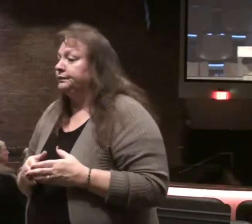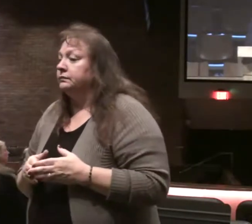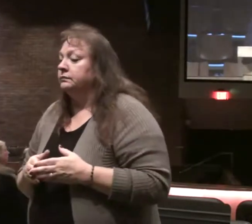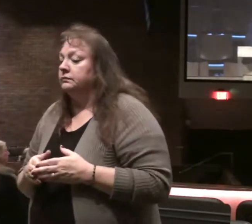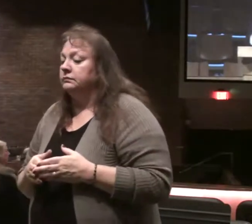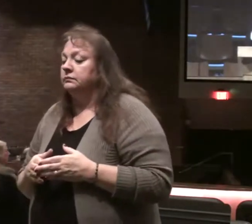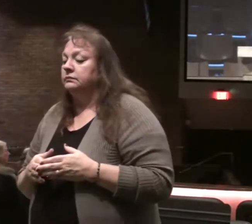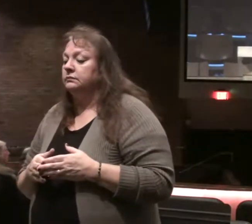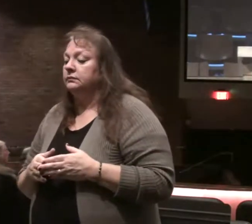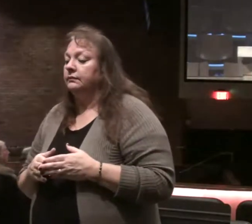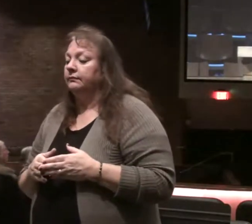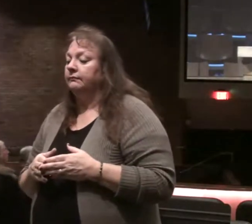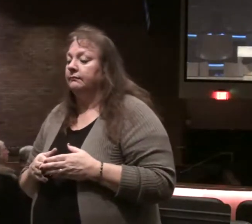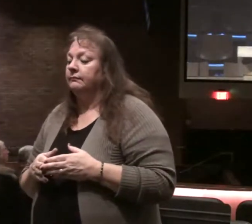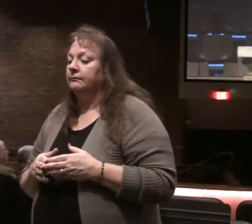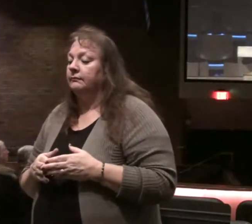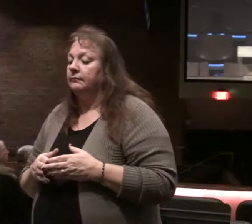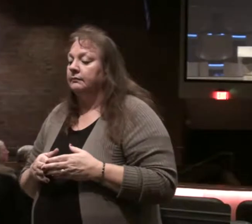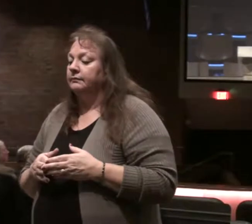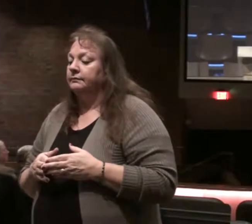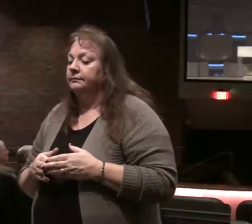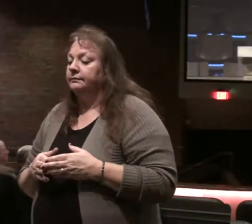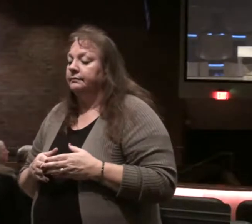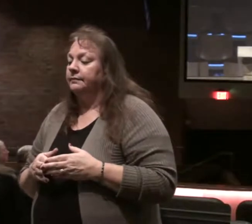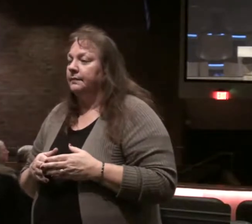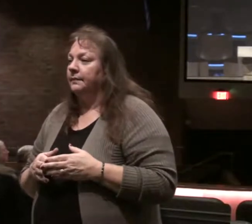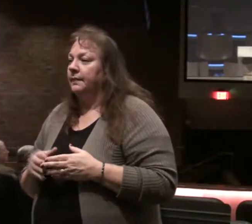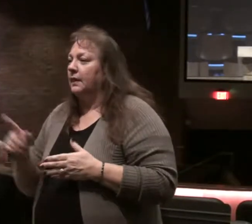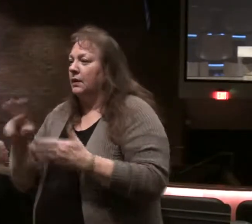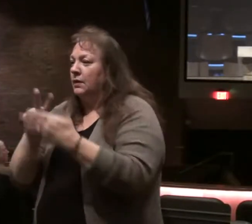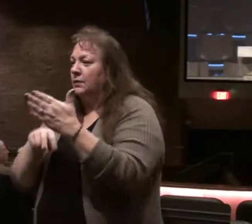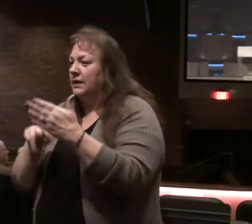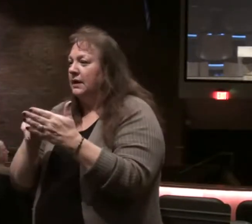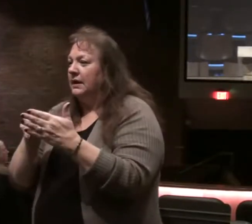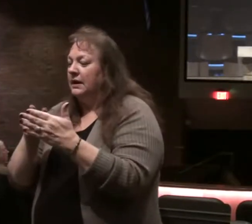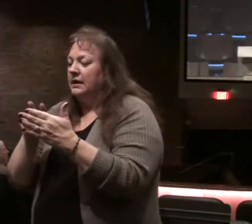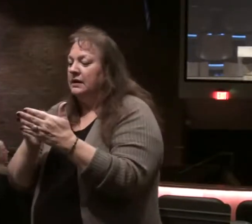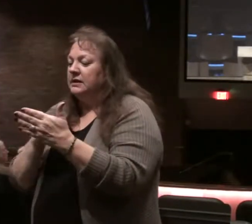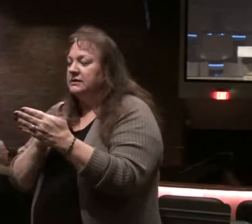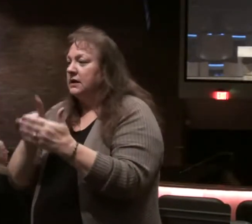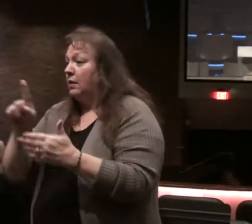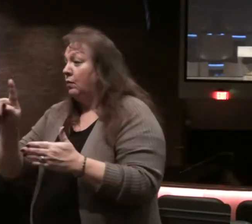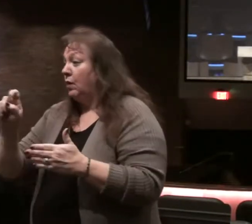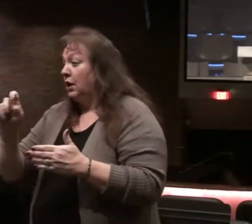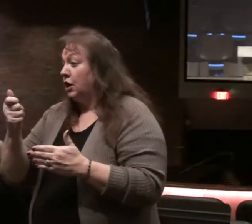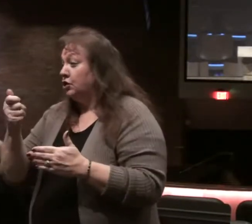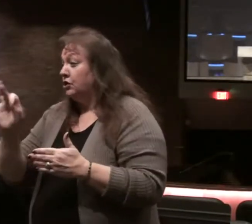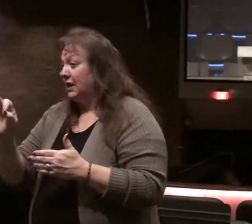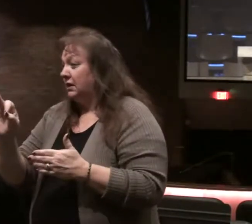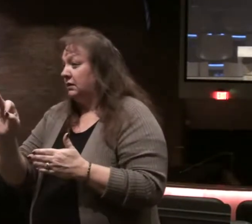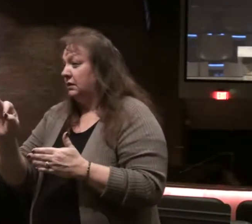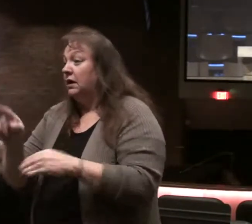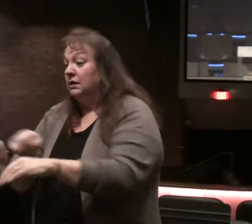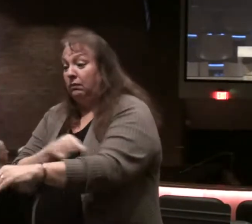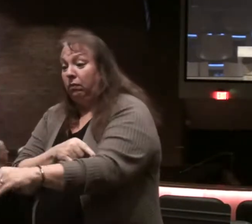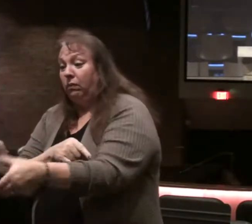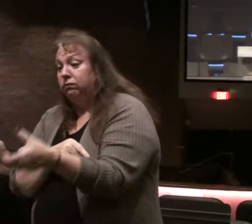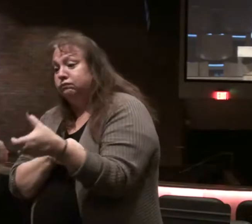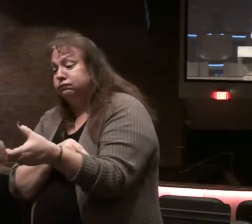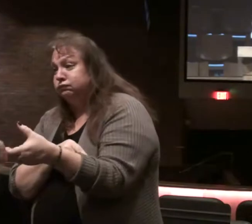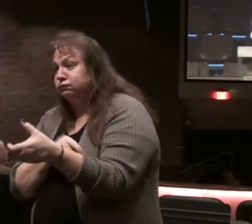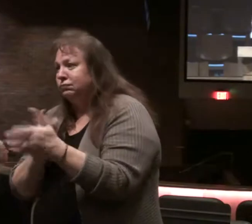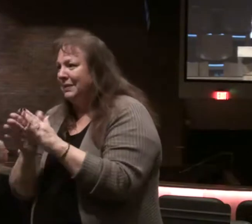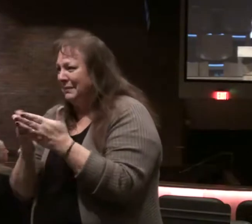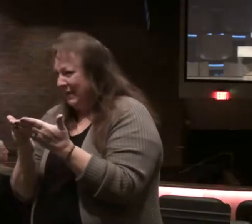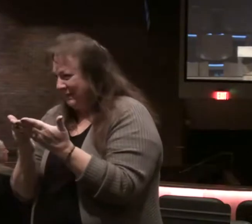Meditate on it. You know, it's right. You can read Psalm 119 on your own. That great, longest chapter